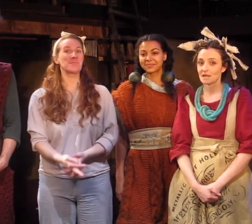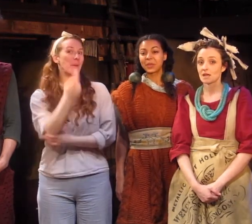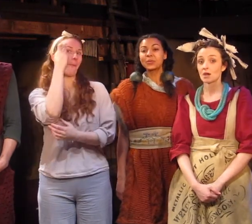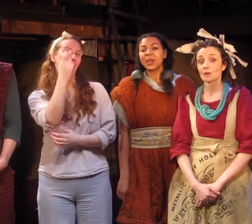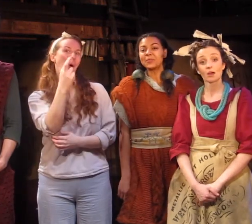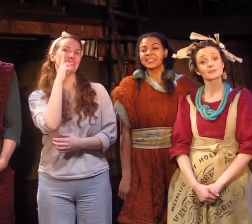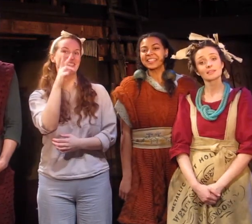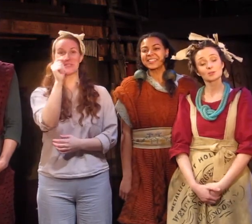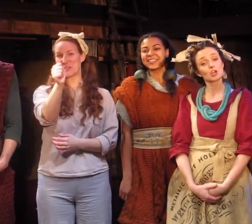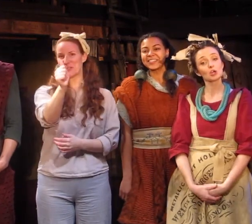We hope to see you soon!